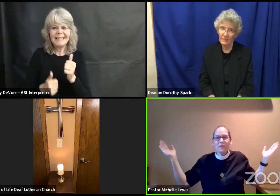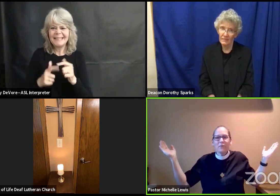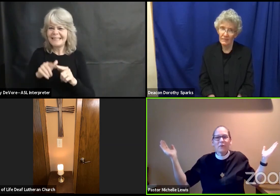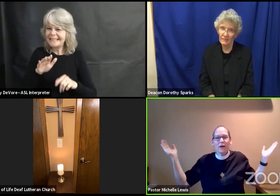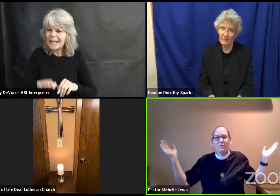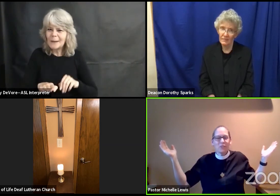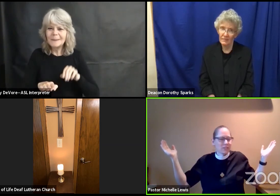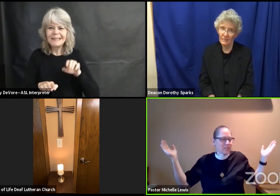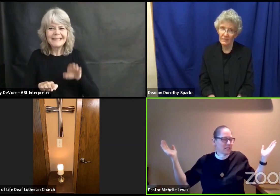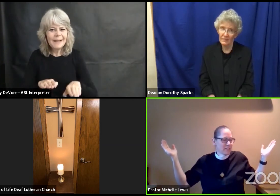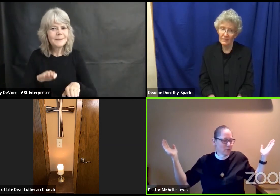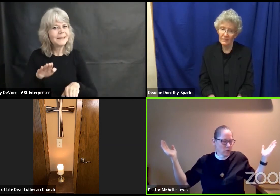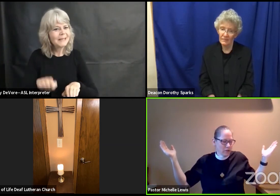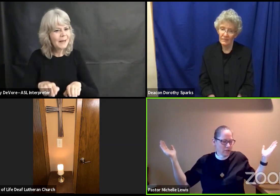you of Jesus's words